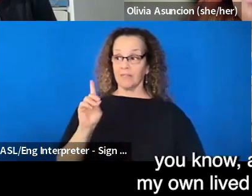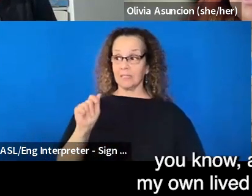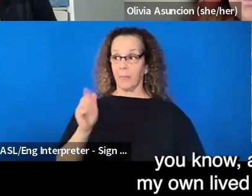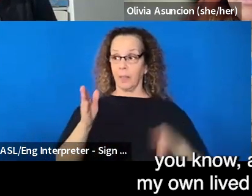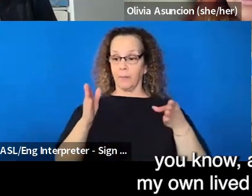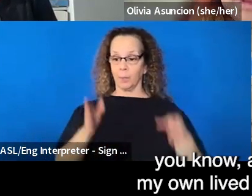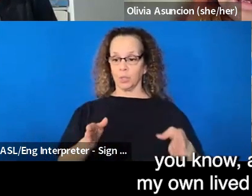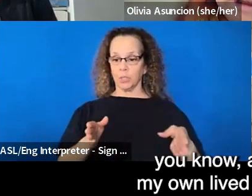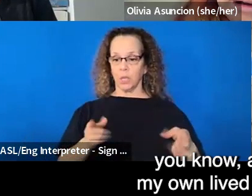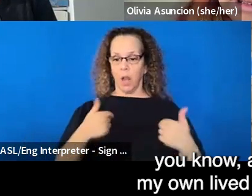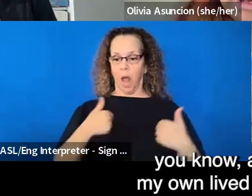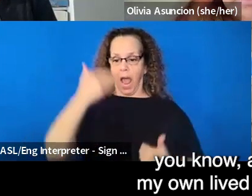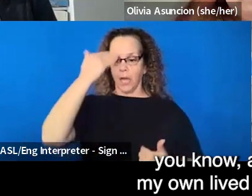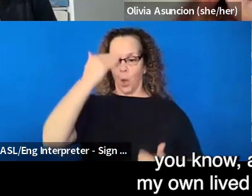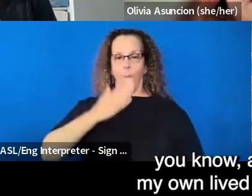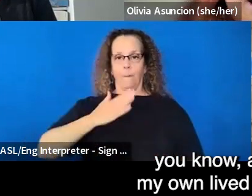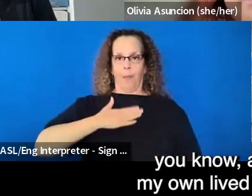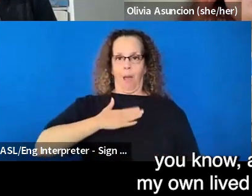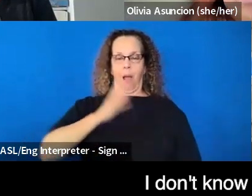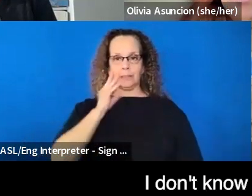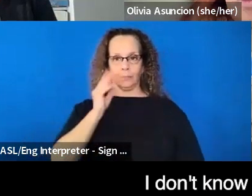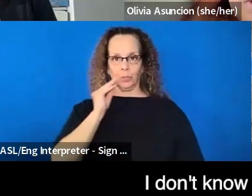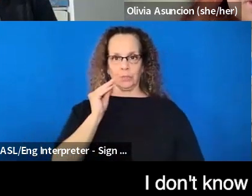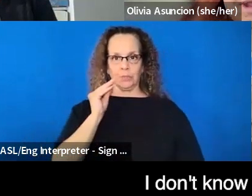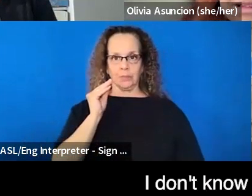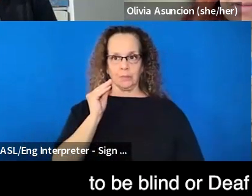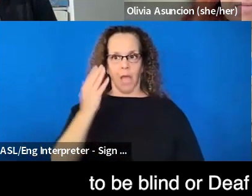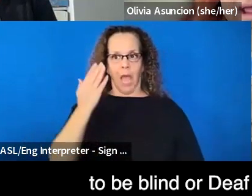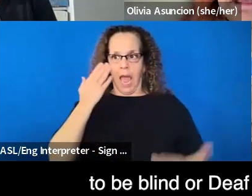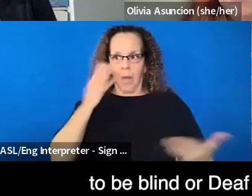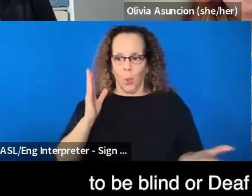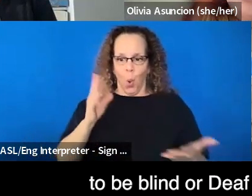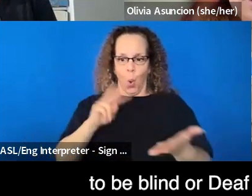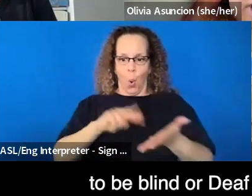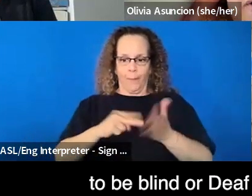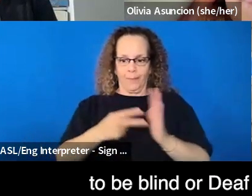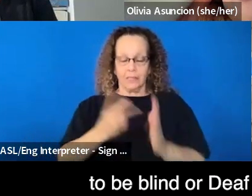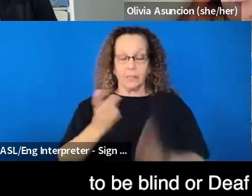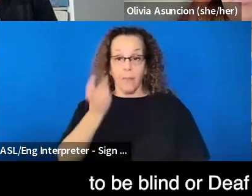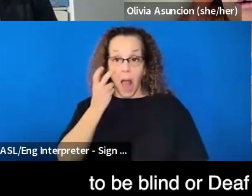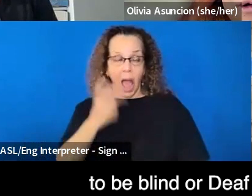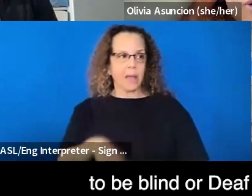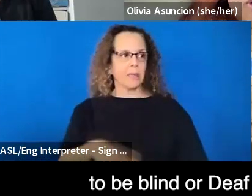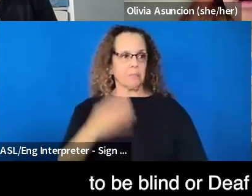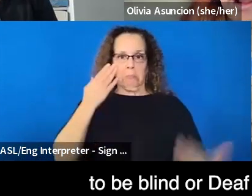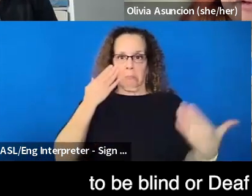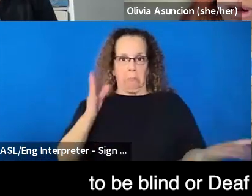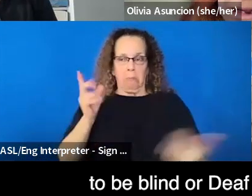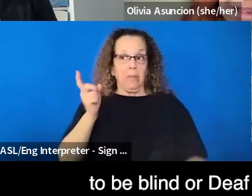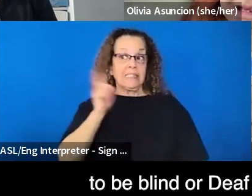is my own lived experiences. I don't know what it's like to be blind or deaf or